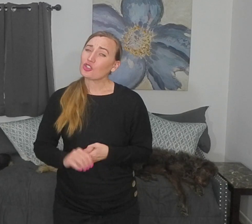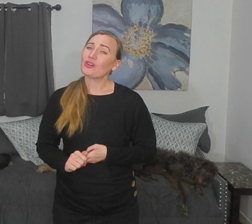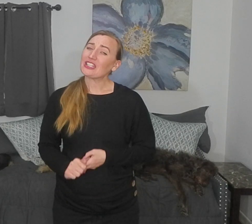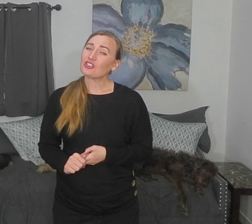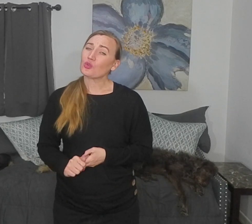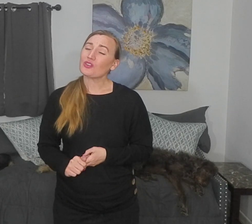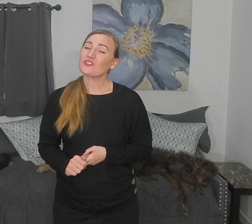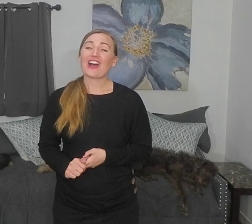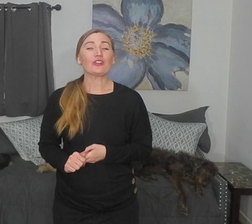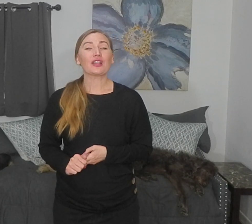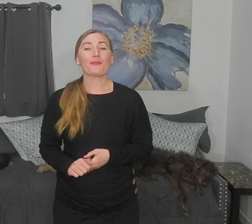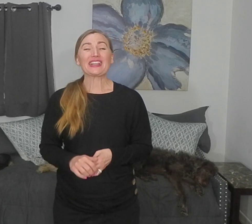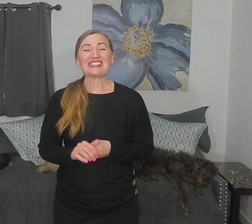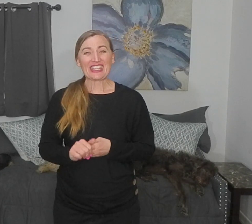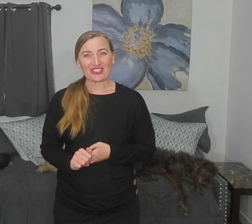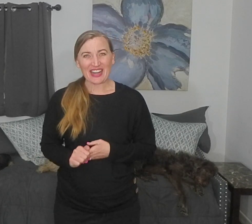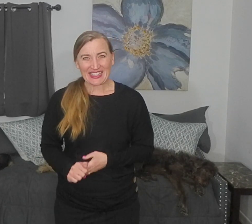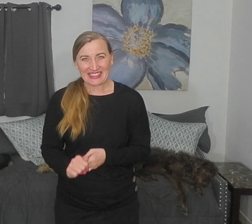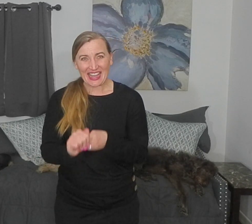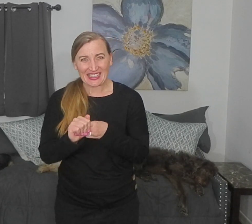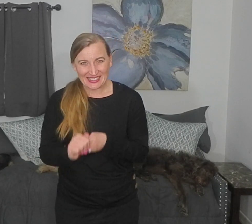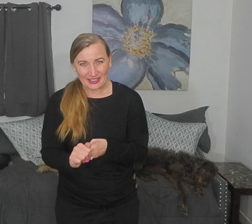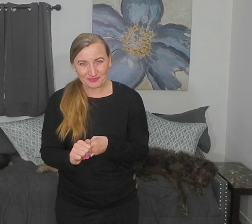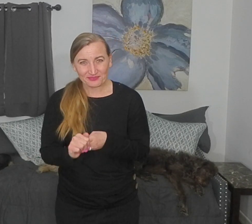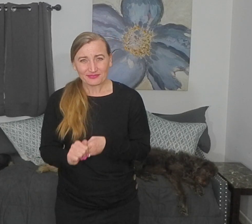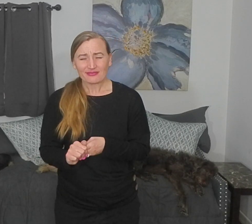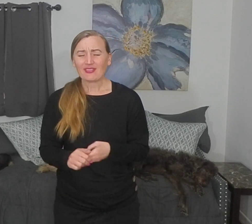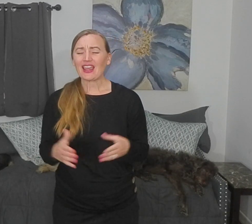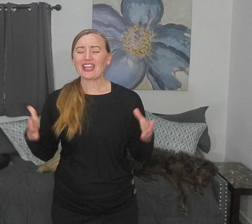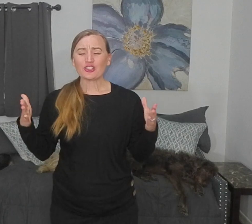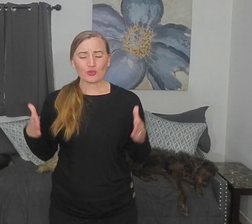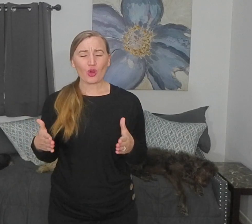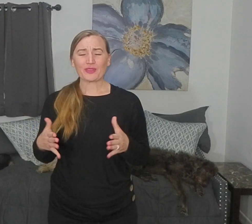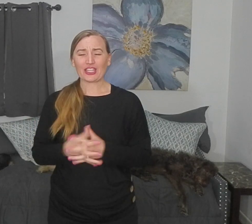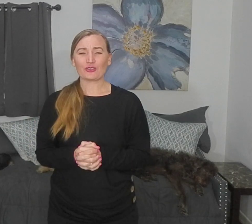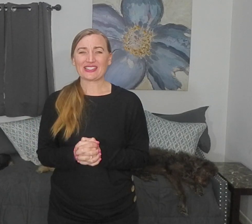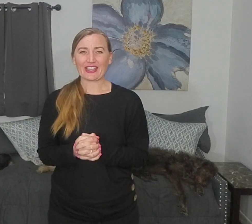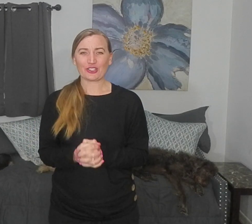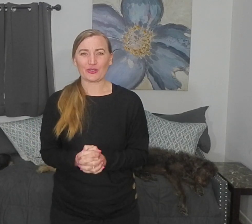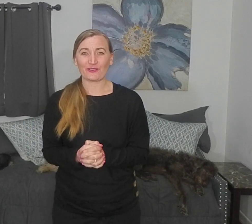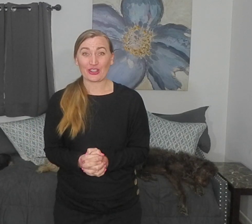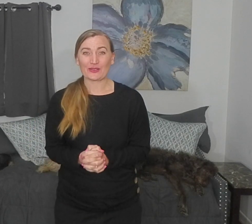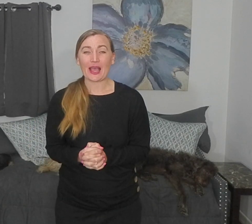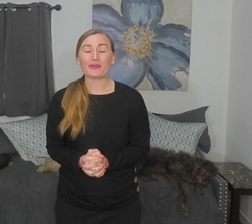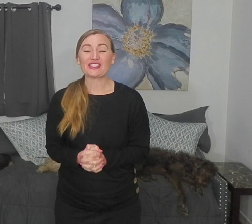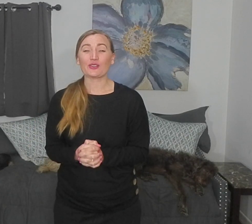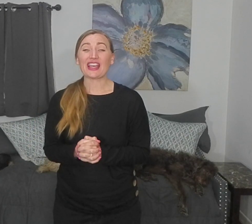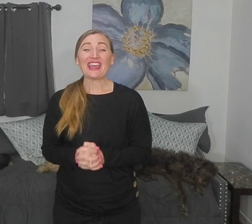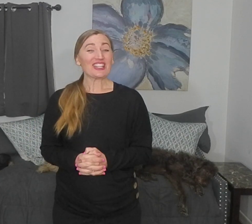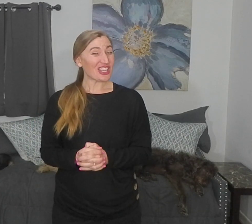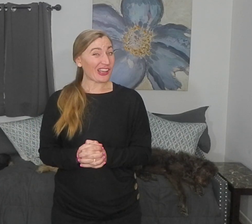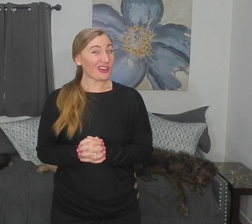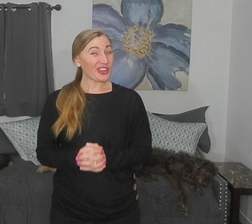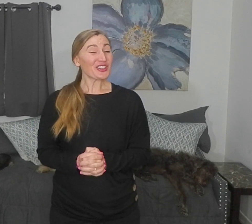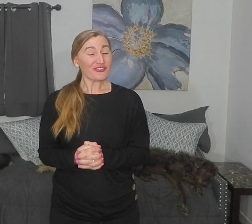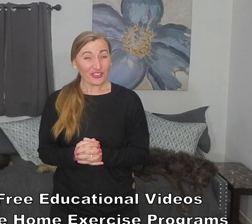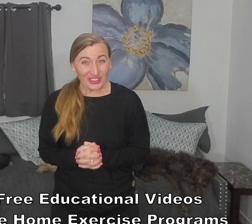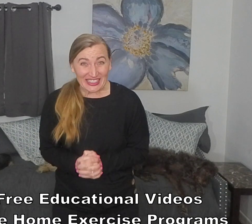screening tools followed up by standardized testing. I do hope that you stay tuned for those episodes. Check out other free